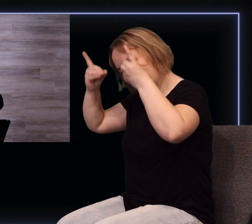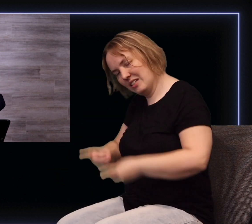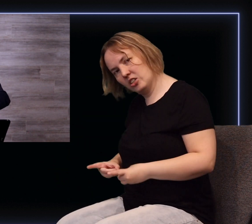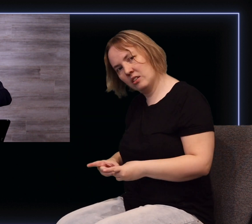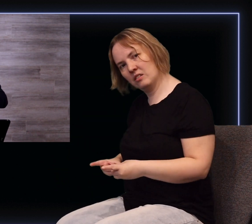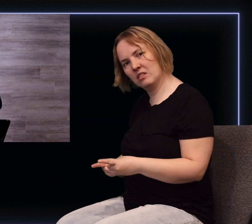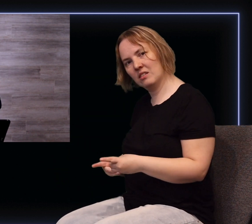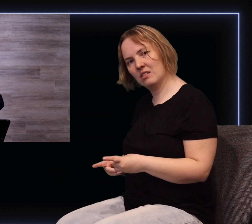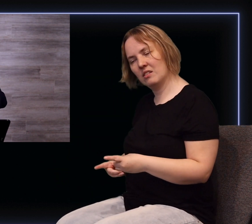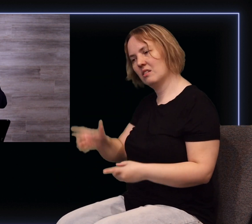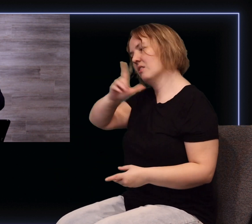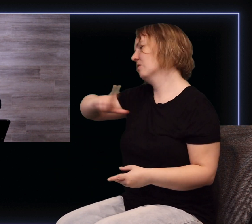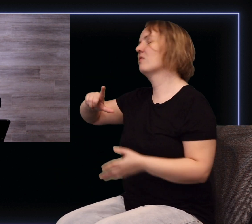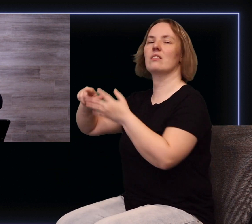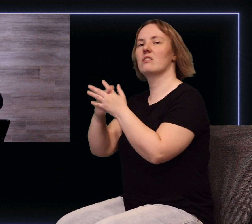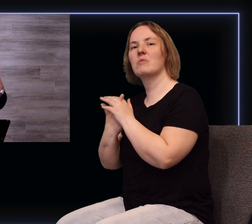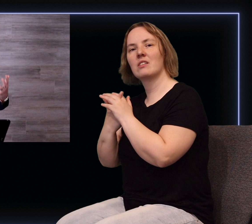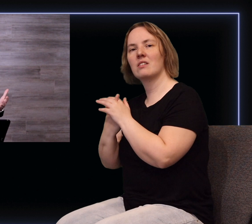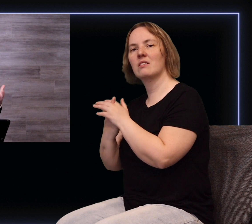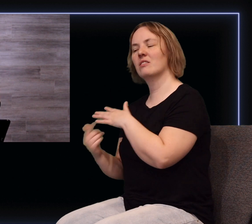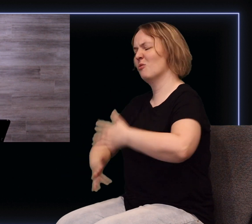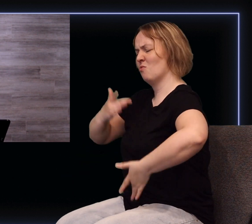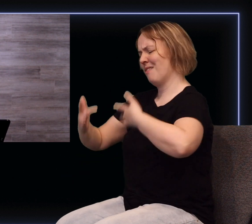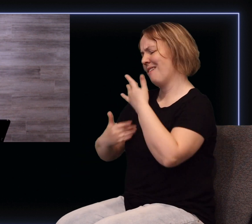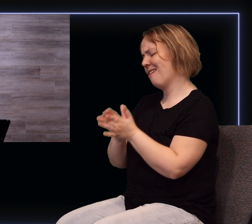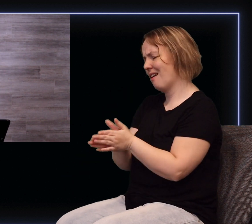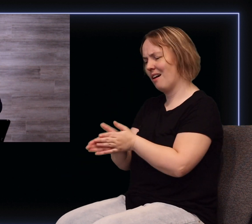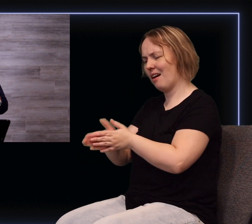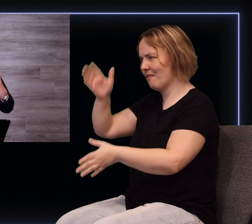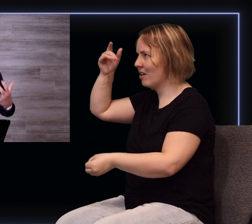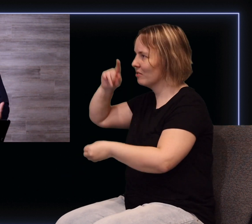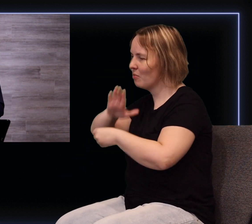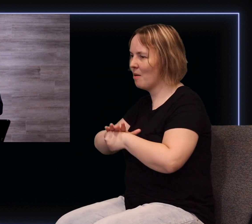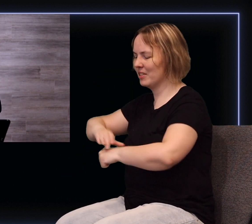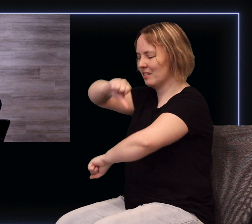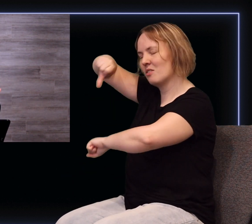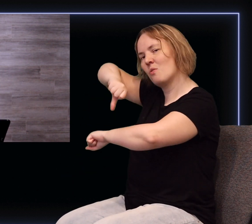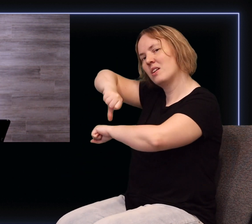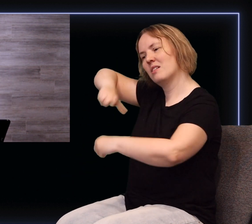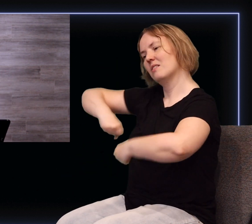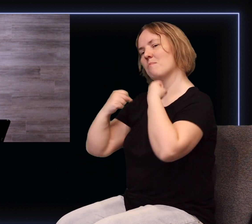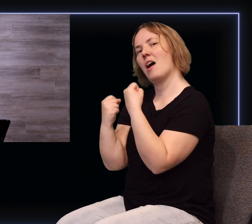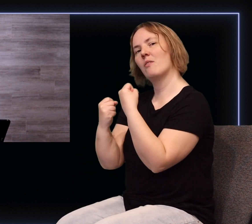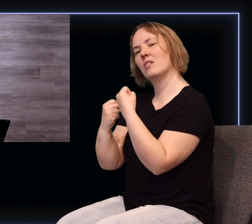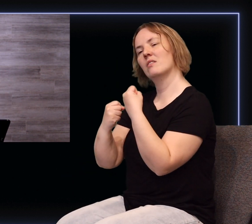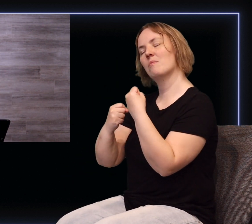also beginning to bring alive again his promises his anointing his empowering upon his people who are waking up